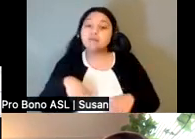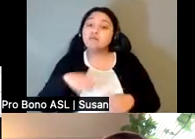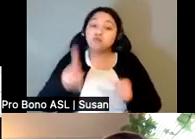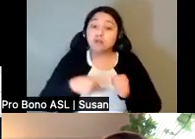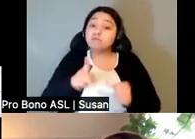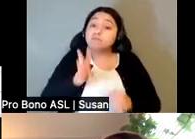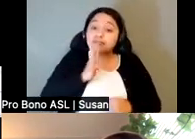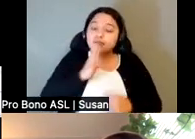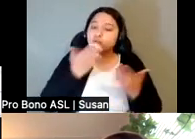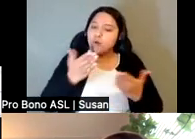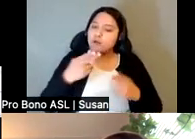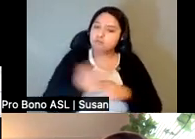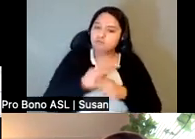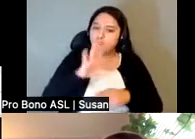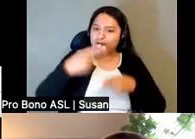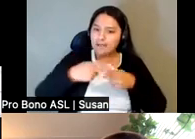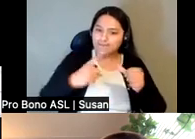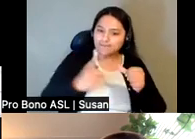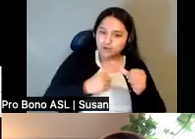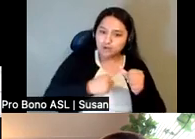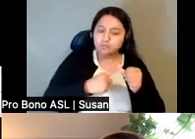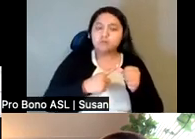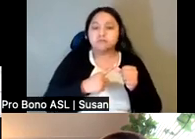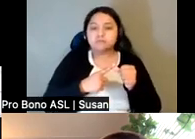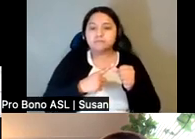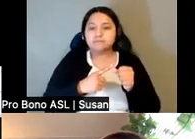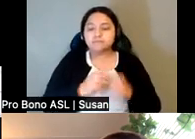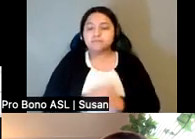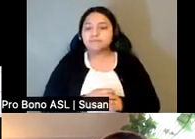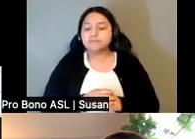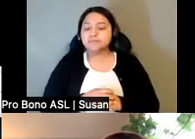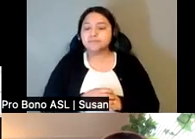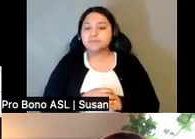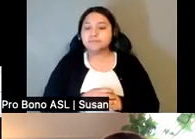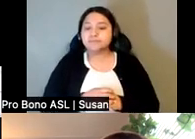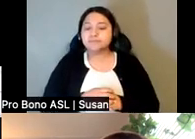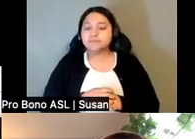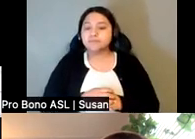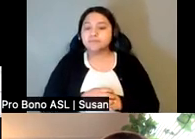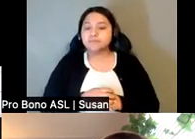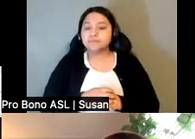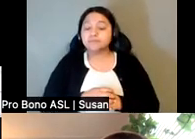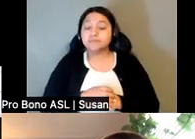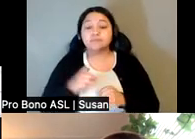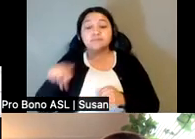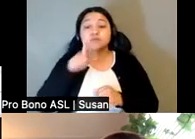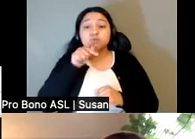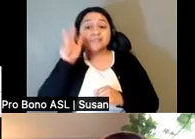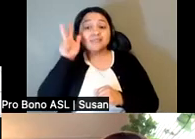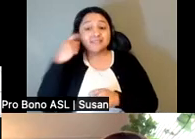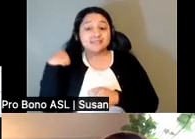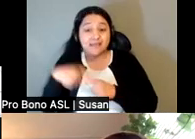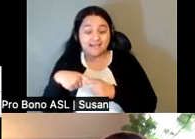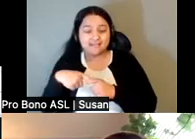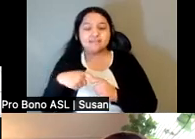No cambia el idioma a mitad de la oración. finalmente, las personas escuchando en español. Habrán